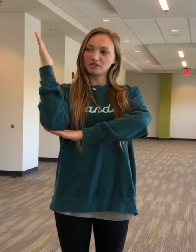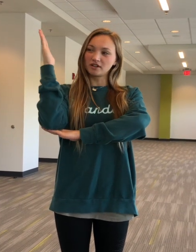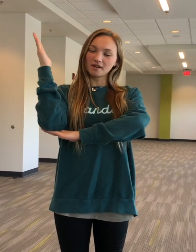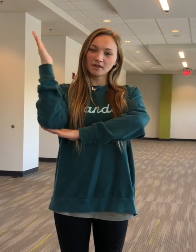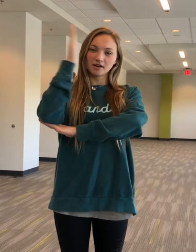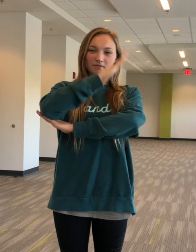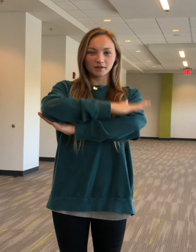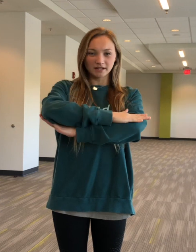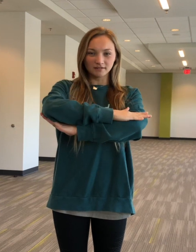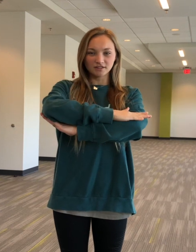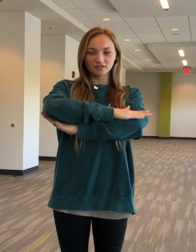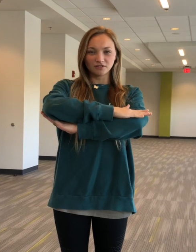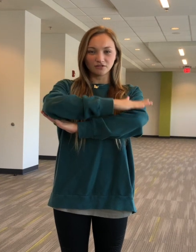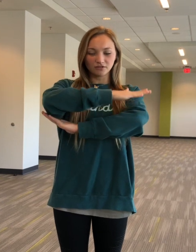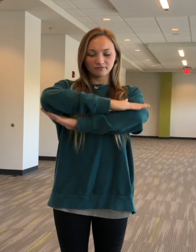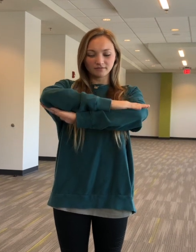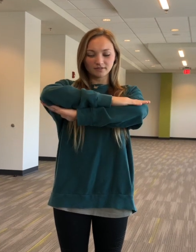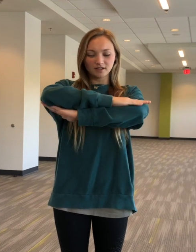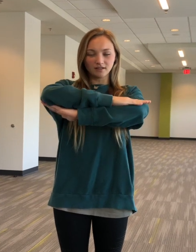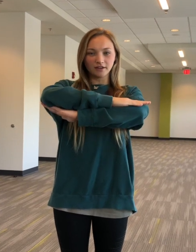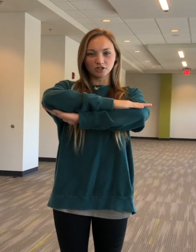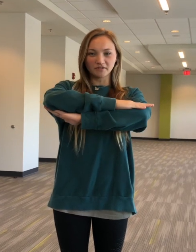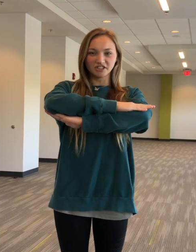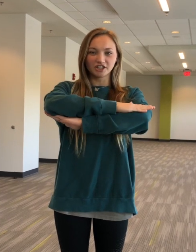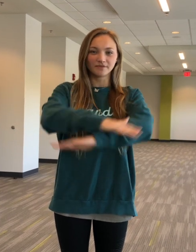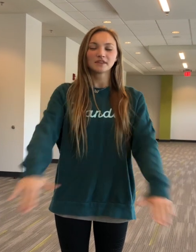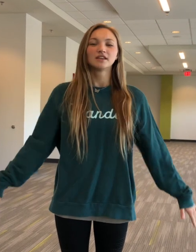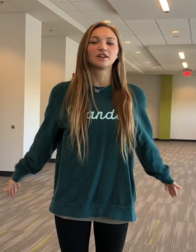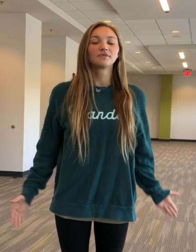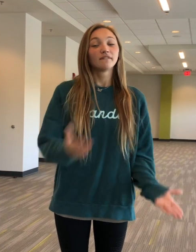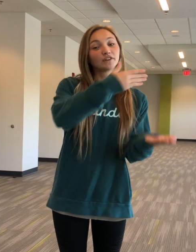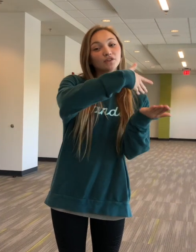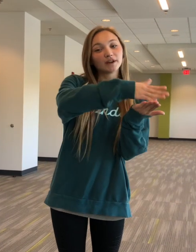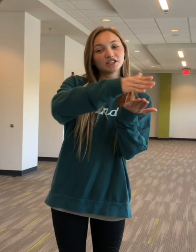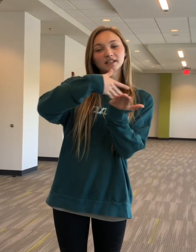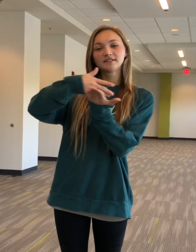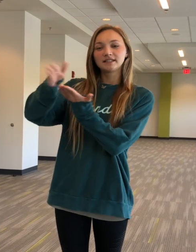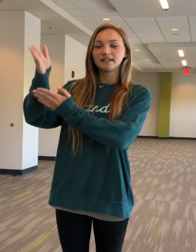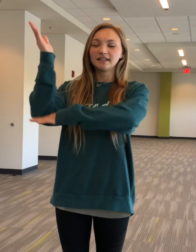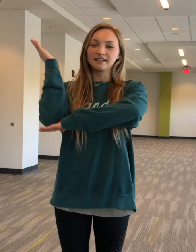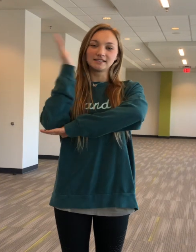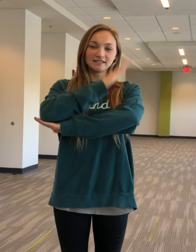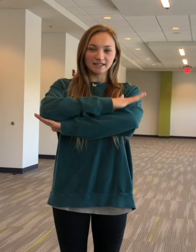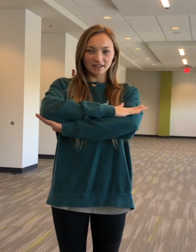starting up here and bring them down to lay on top of each other. So for the wages of sin is death,